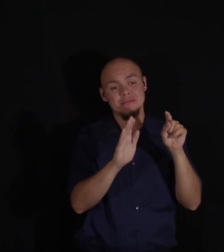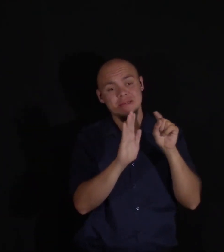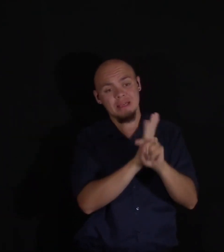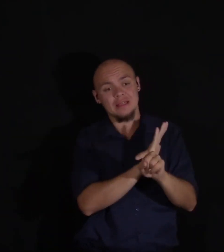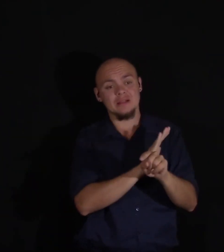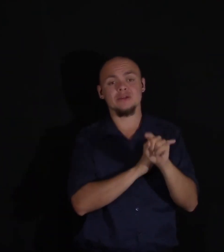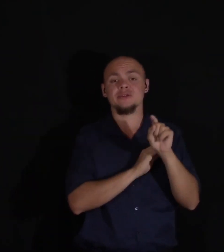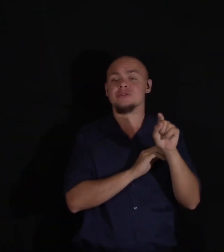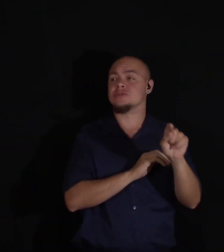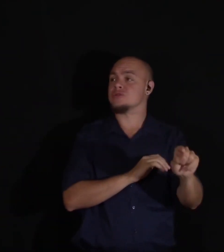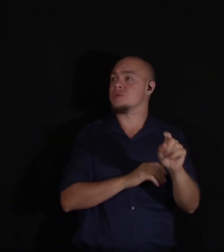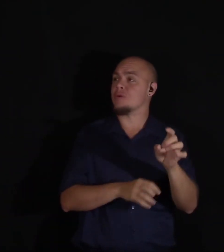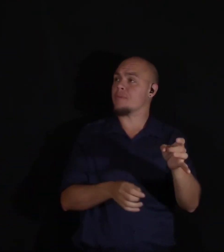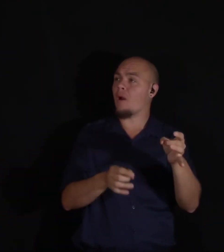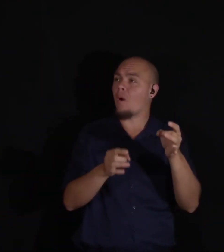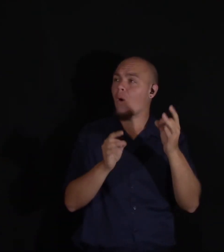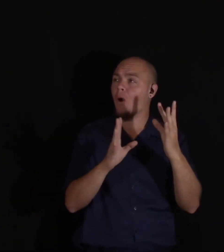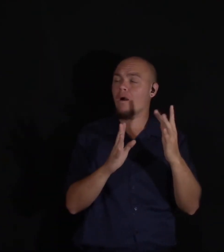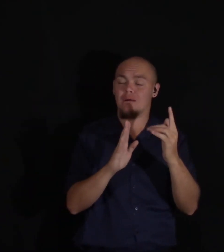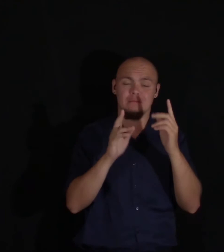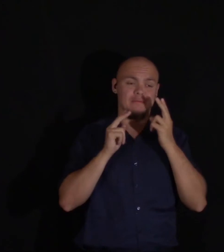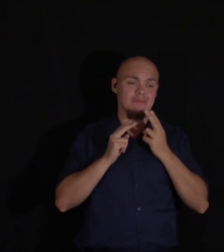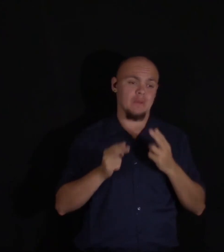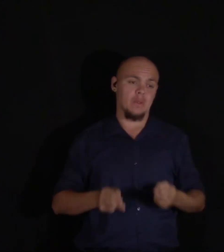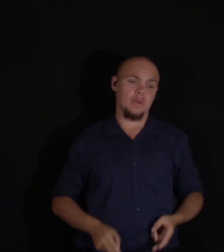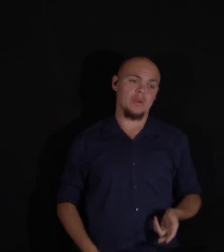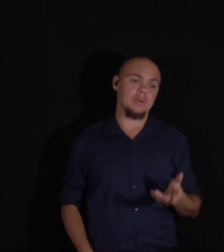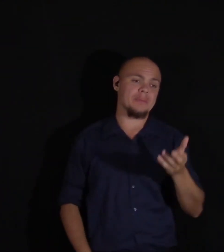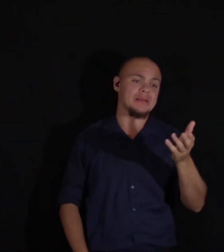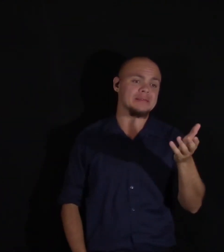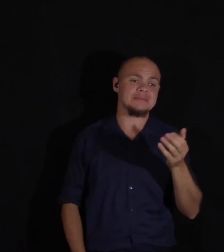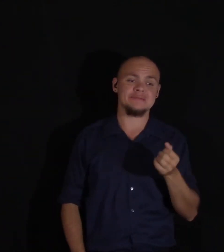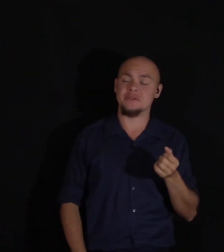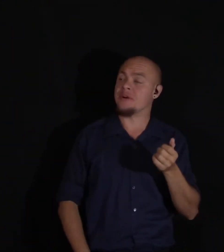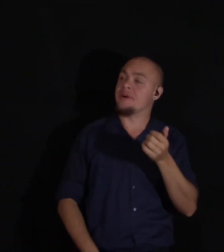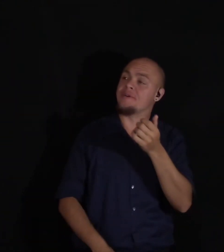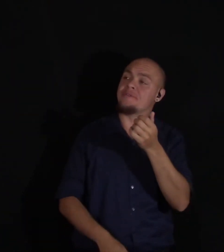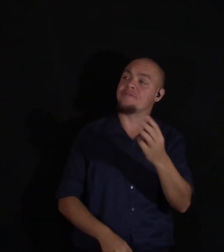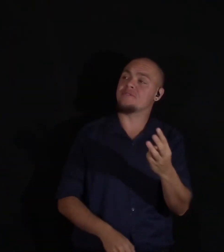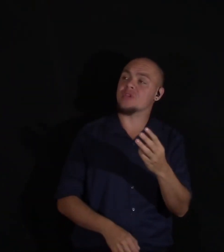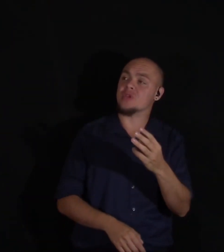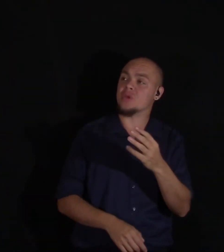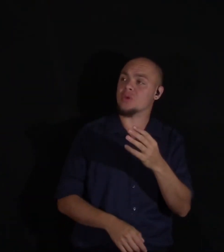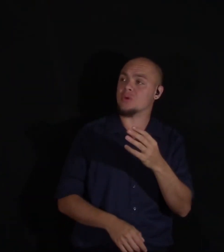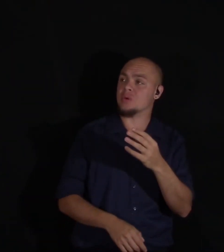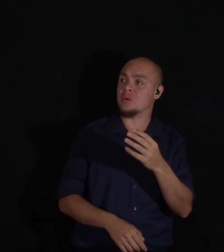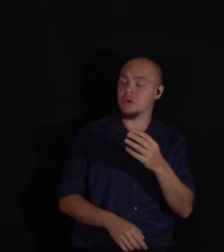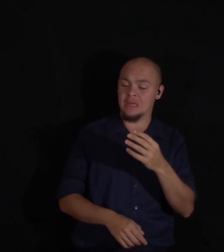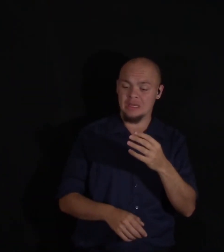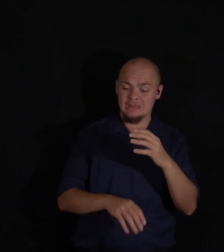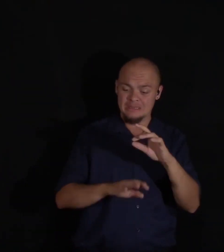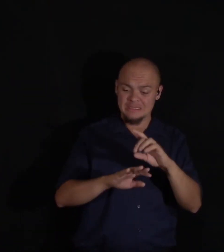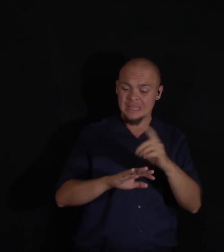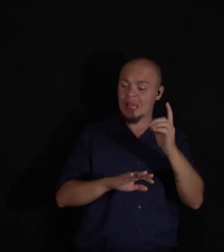depraved of human creatures. For the sake of a few jewels, to have murdered the son of her benefactor and